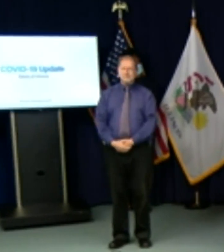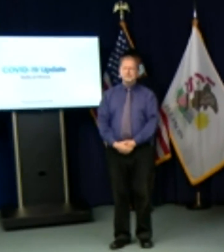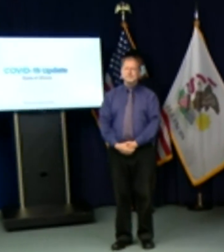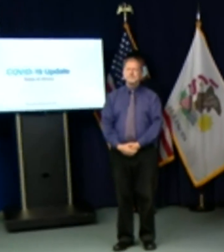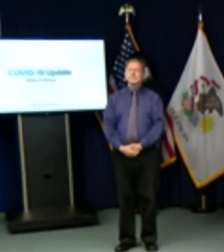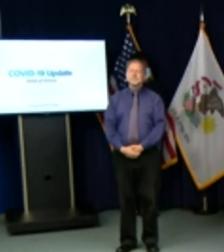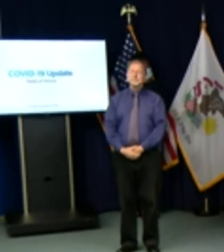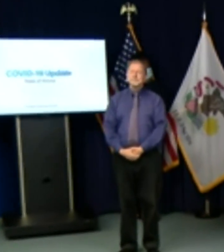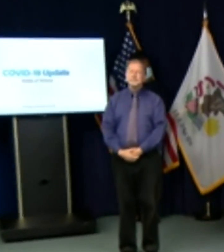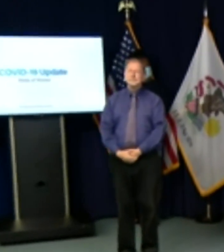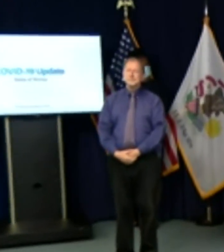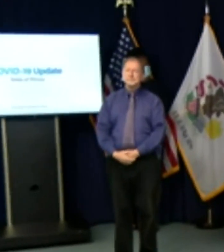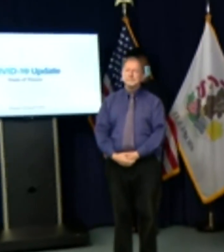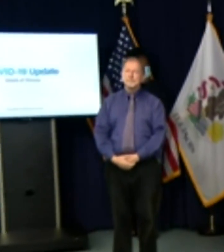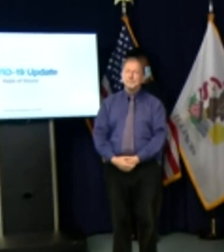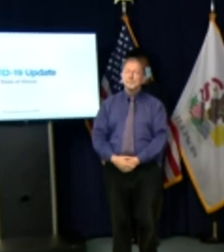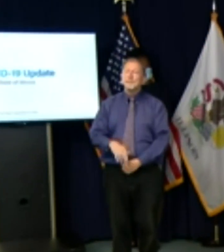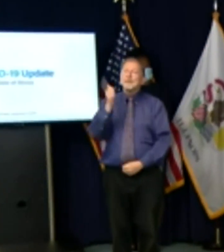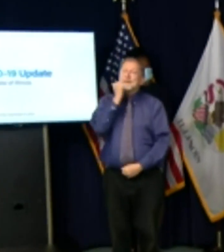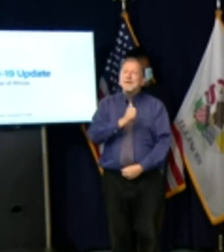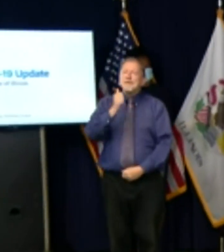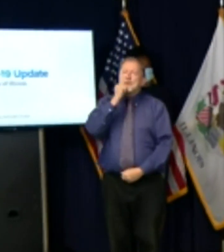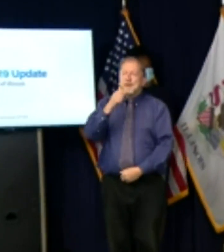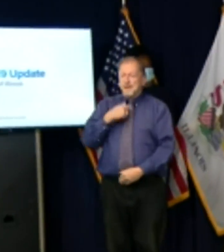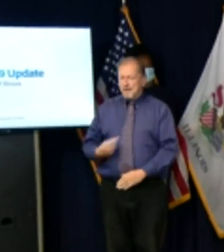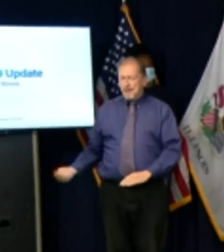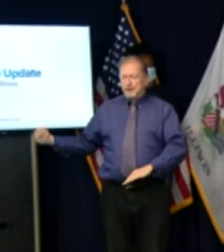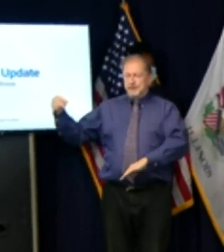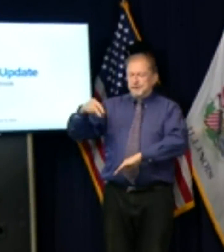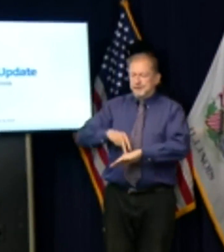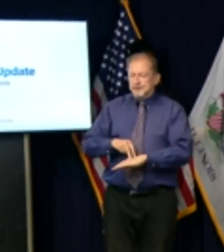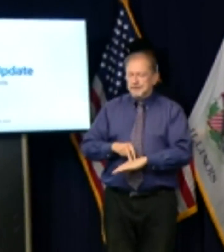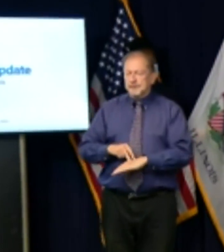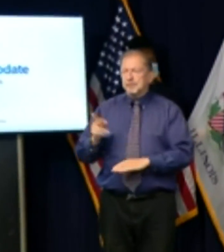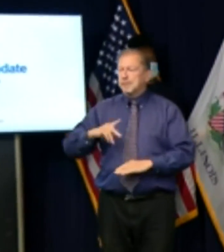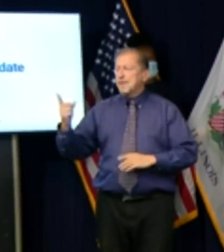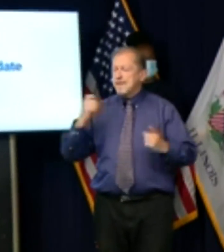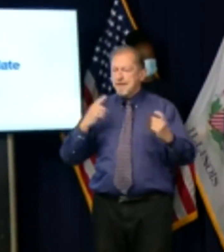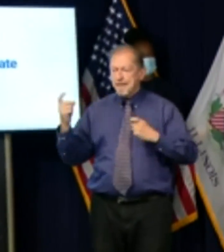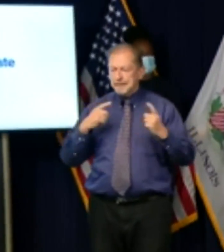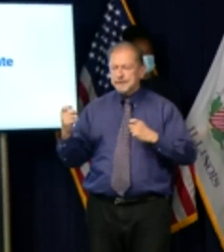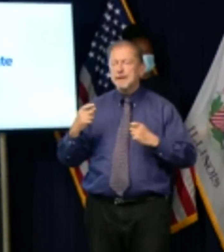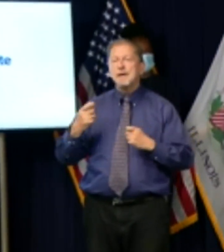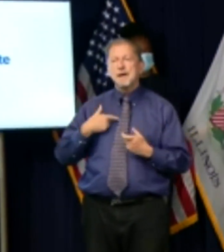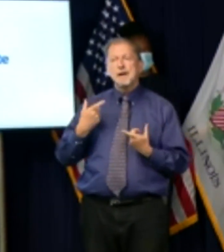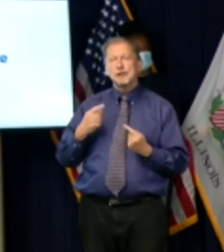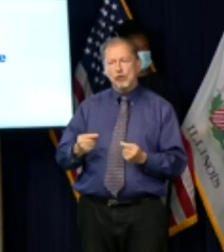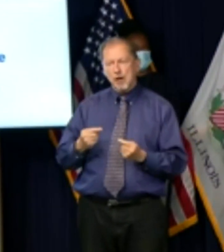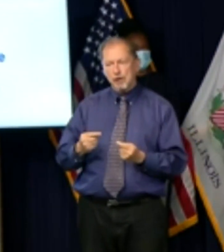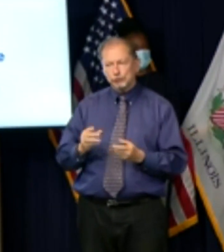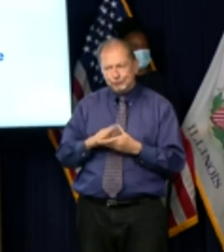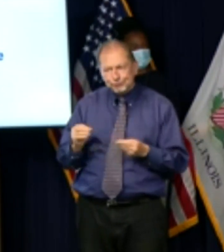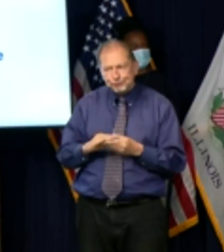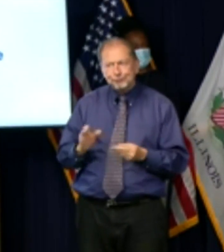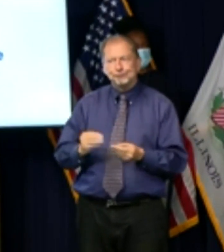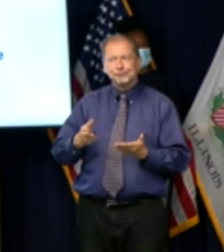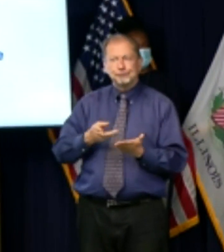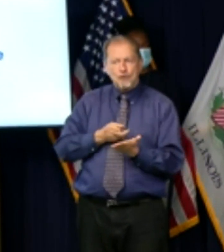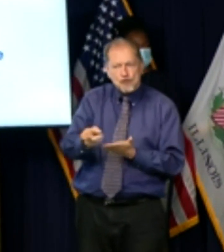every day i stand up in front of you and try to answer questions as honestly and openly as i can